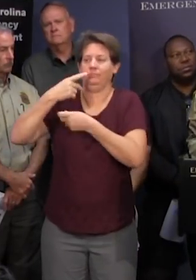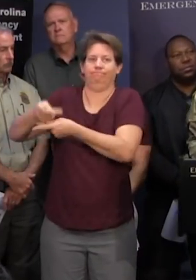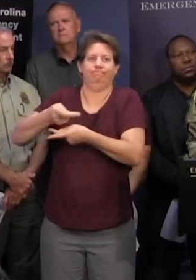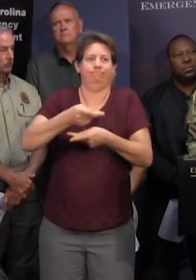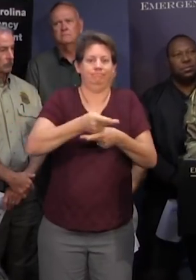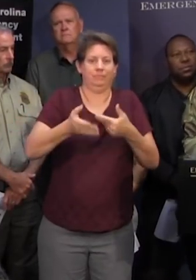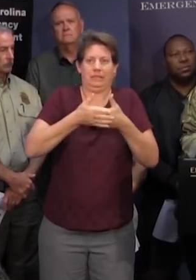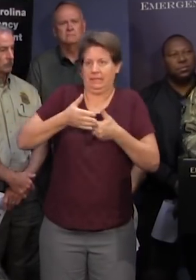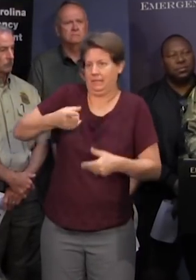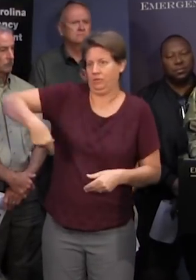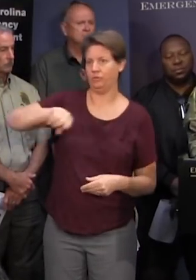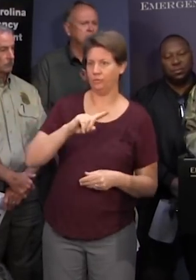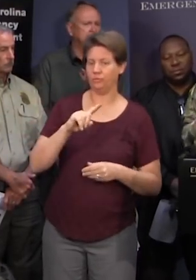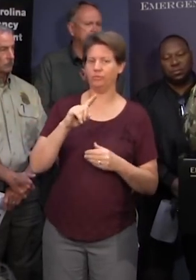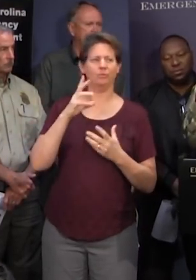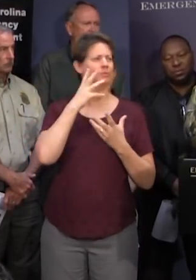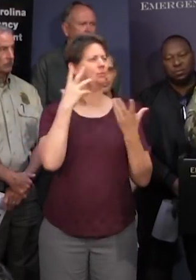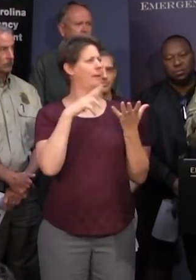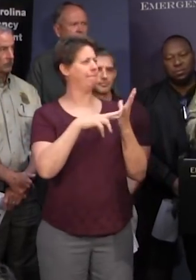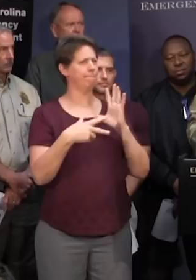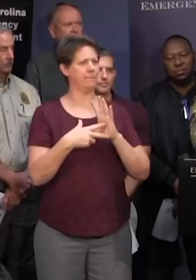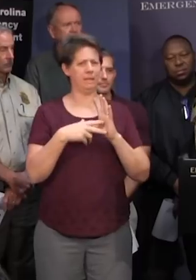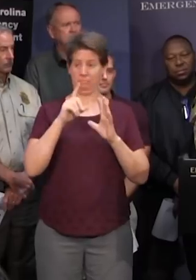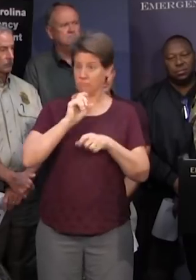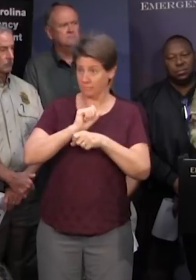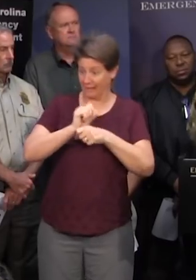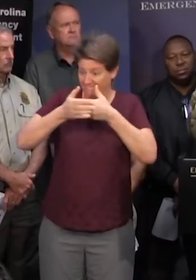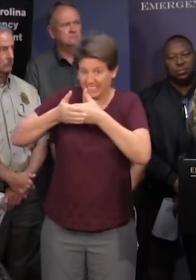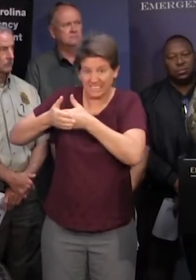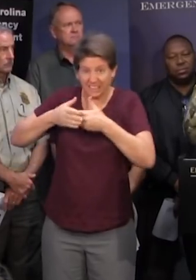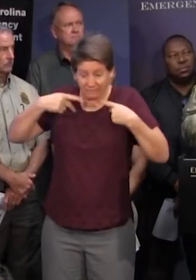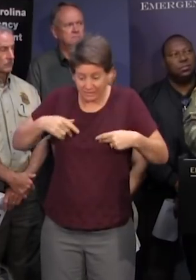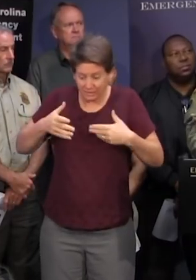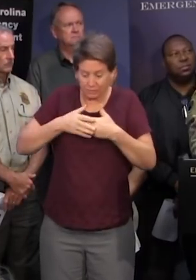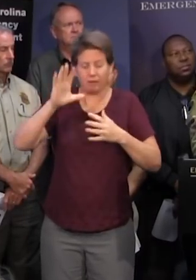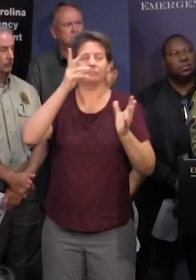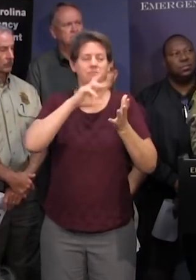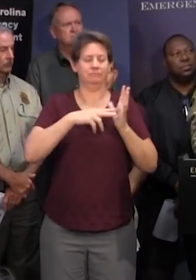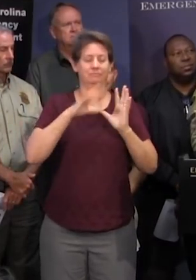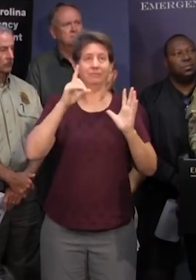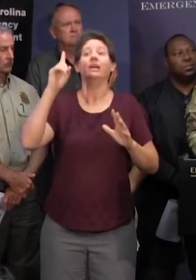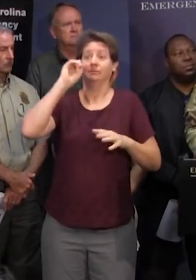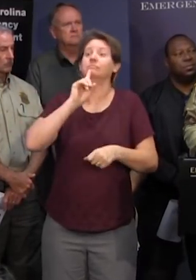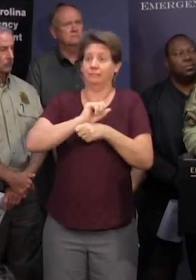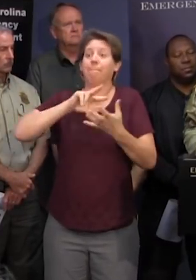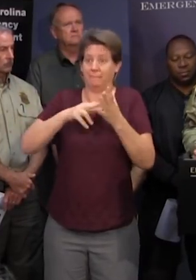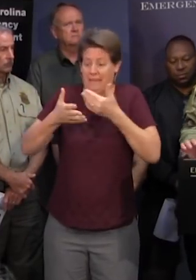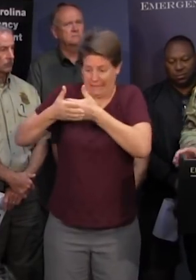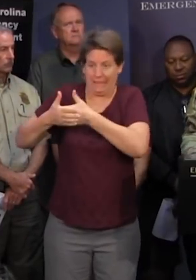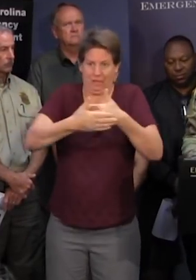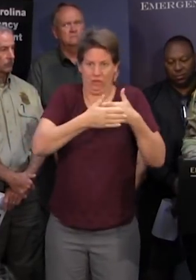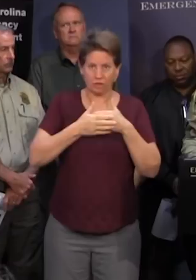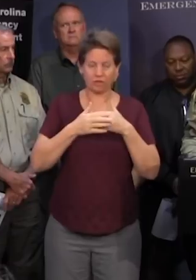closest to you and by that I don't think she meant proximity right I think she meant proximity correction and in the